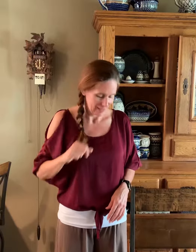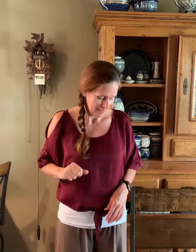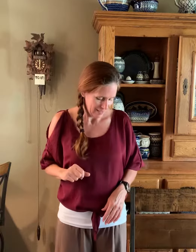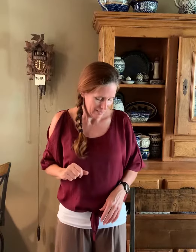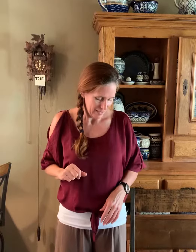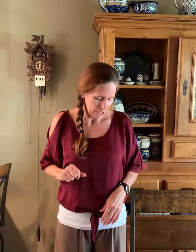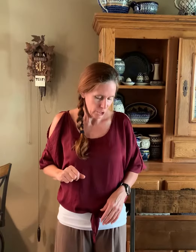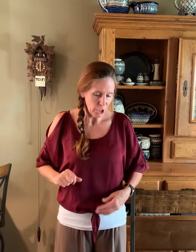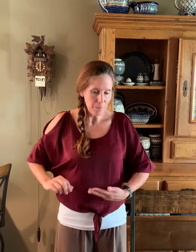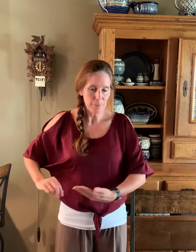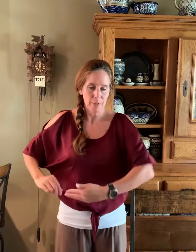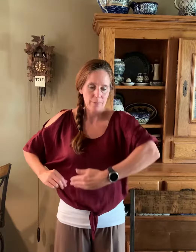Sheep.